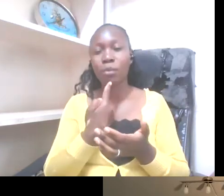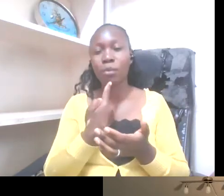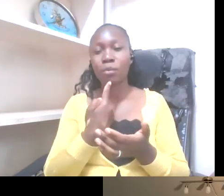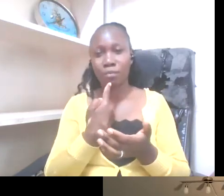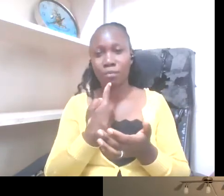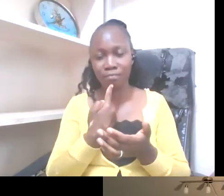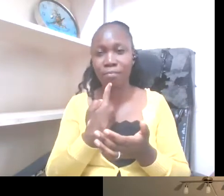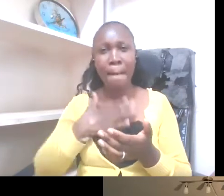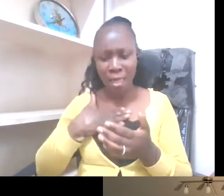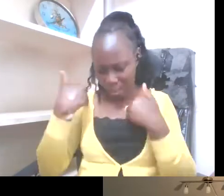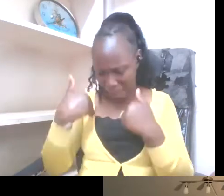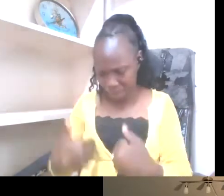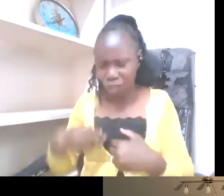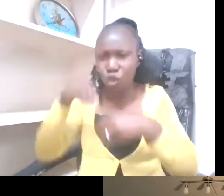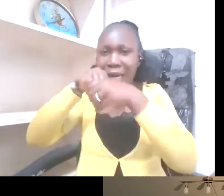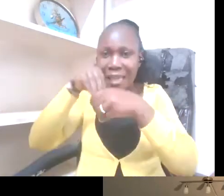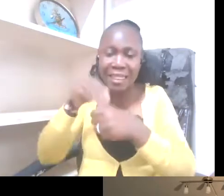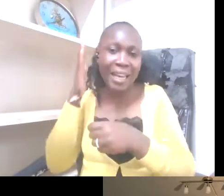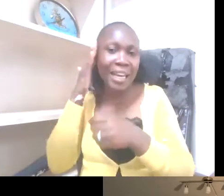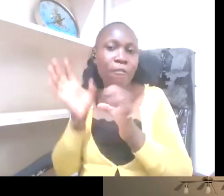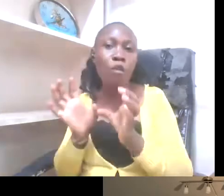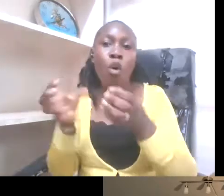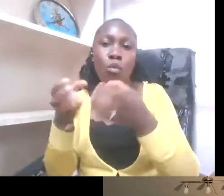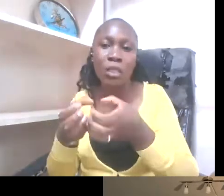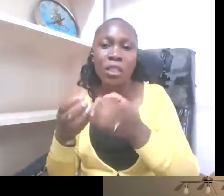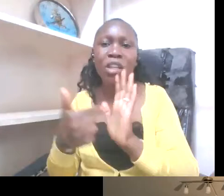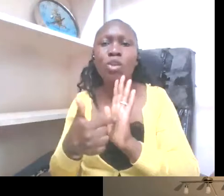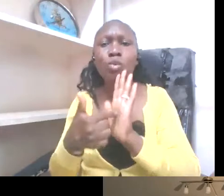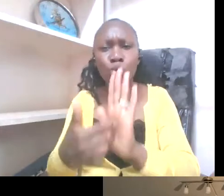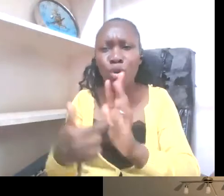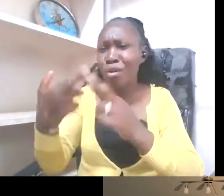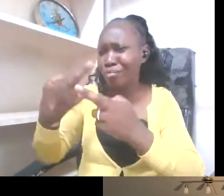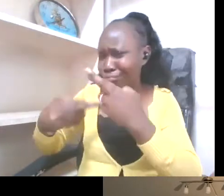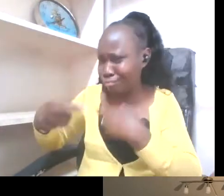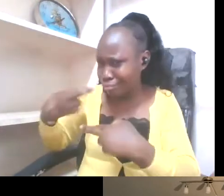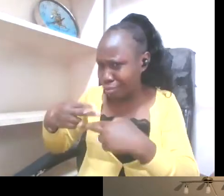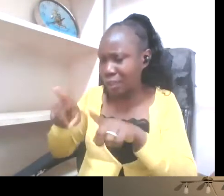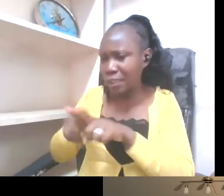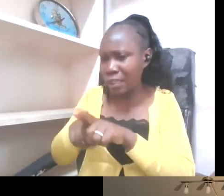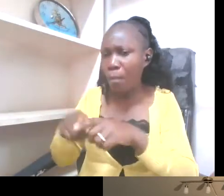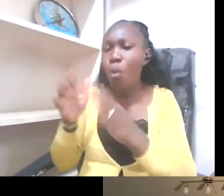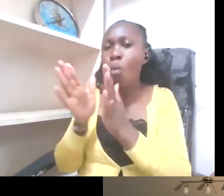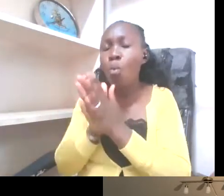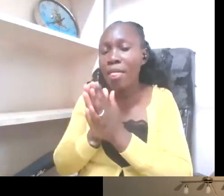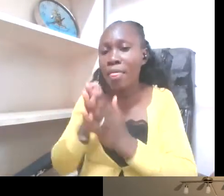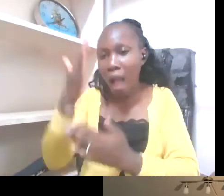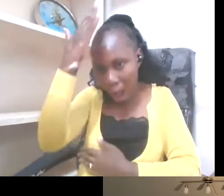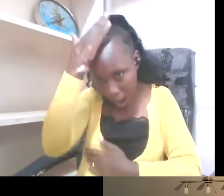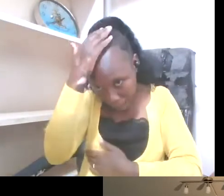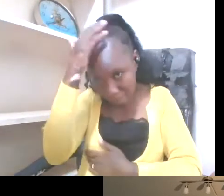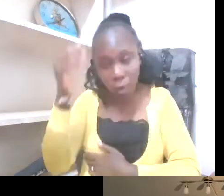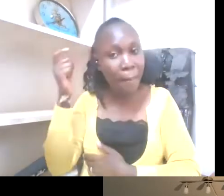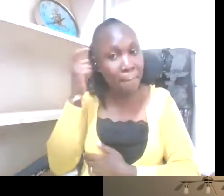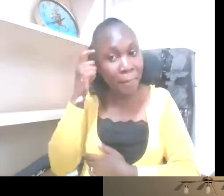of the deaf community, constantly reviewing and remaining with a humble mindset because you never stop learning anyway.